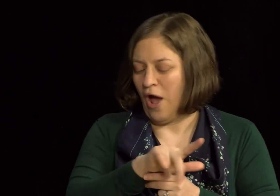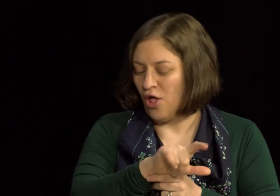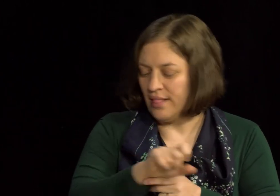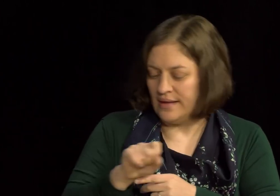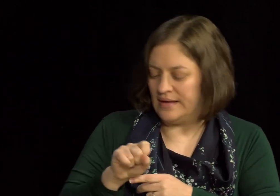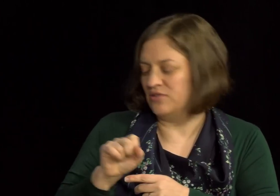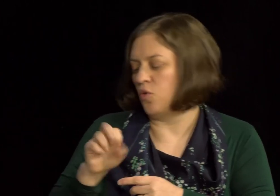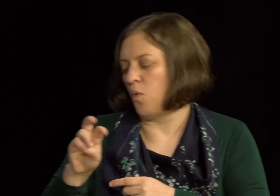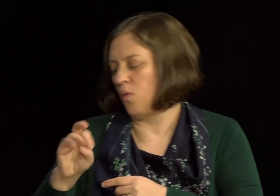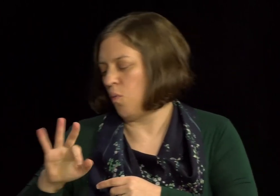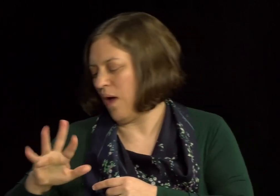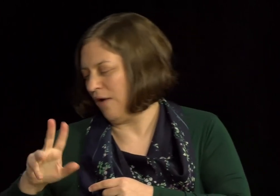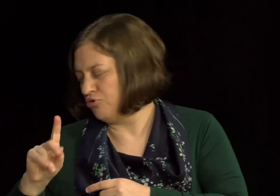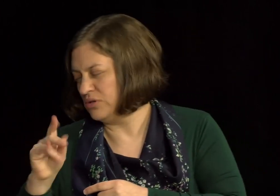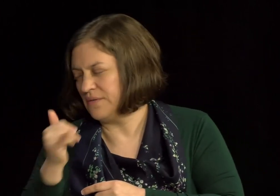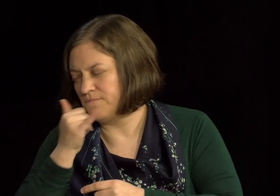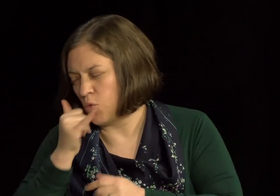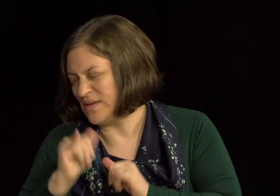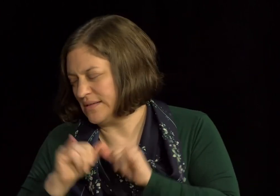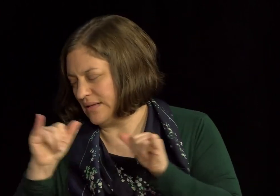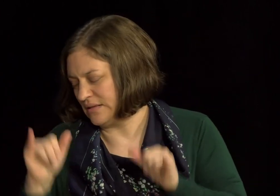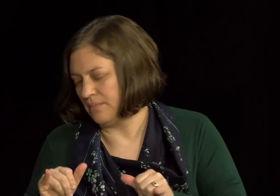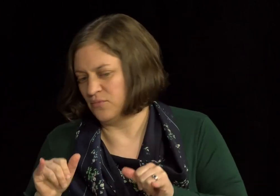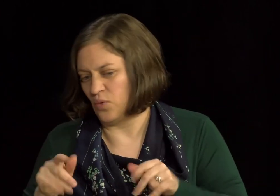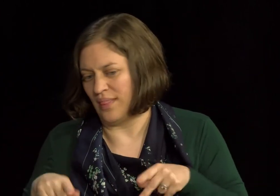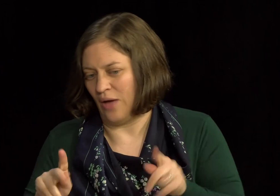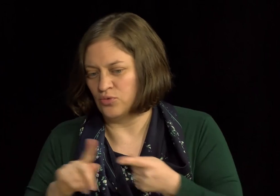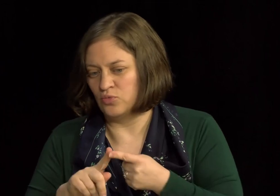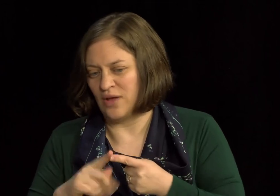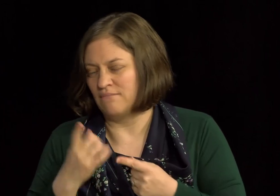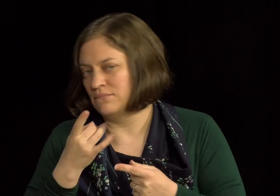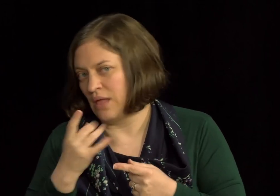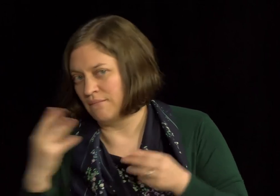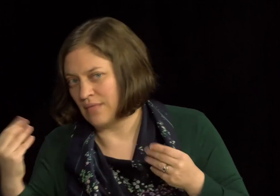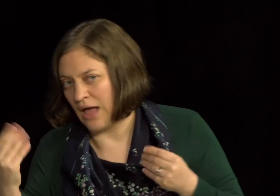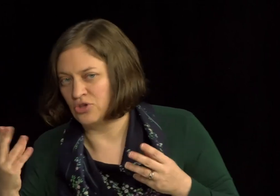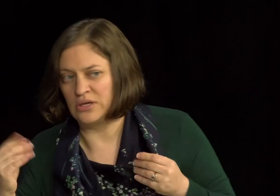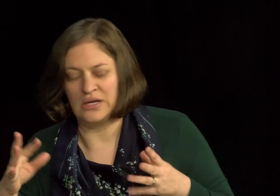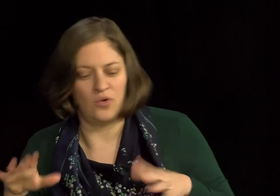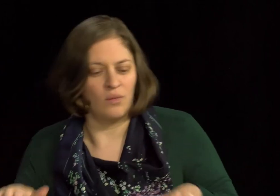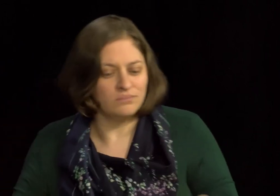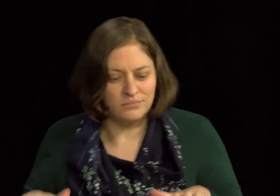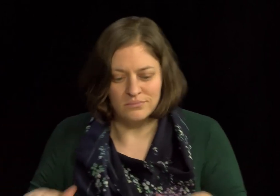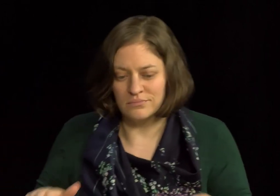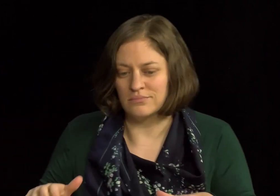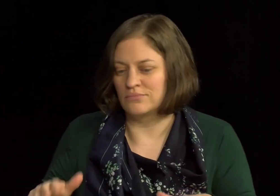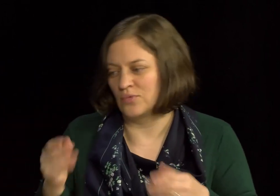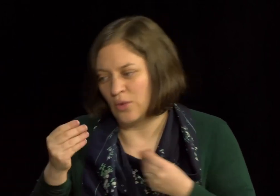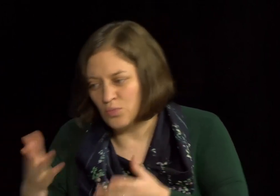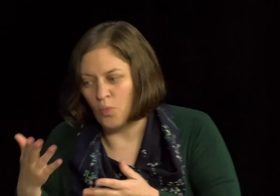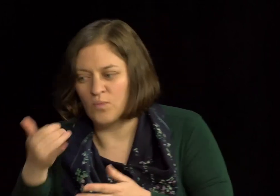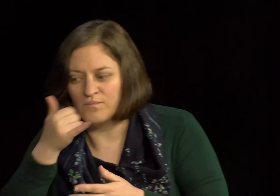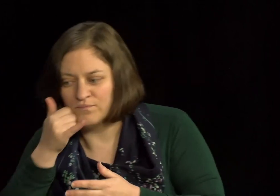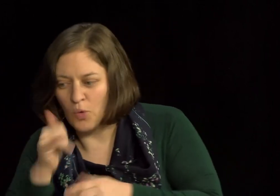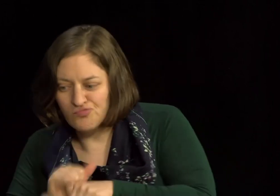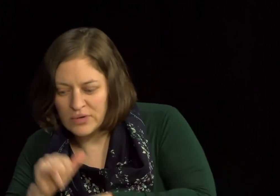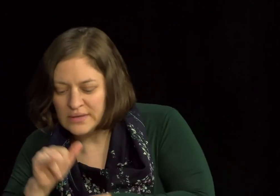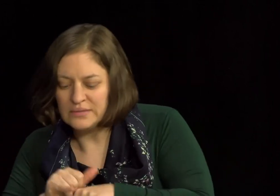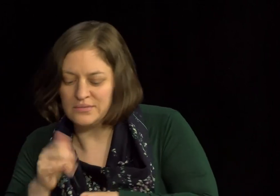phone, people might either have a wireless or a wired phone system, um, that would have a flashing light, again, or, or a vibration of